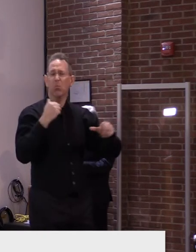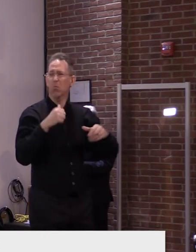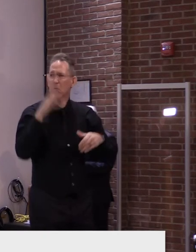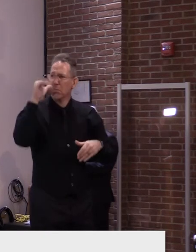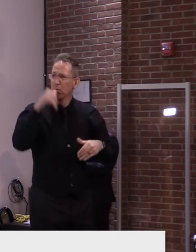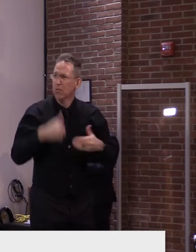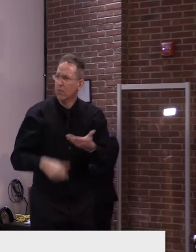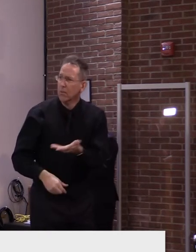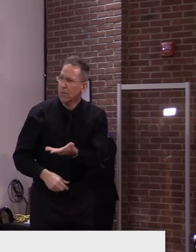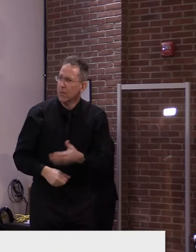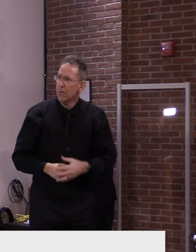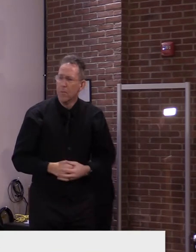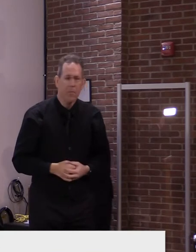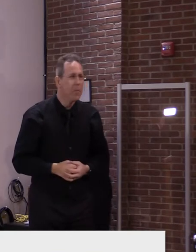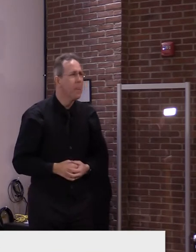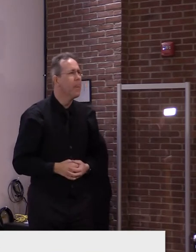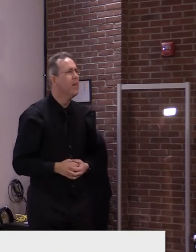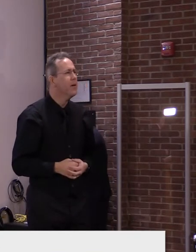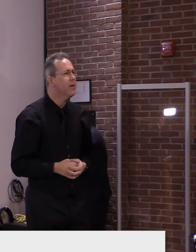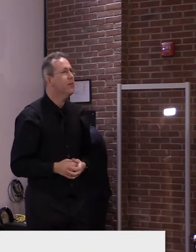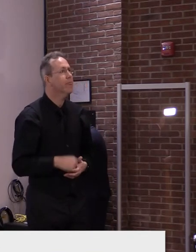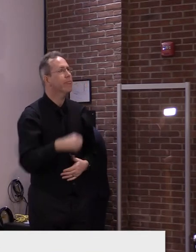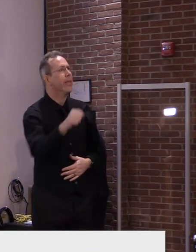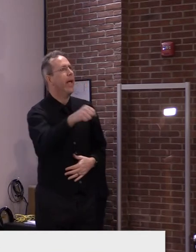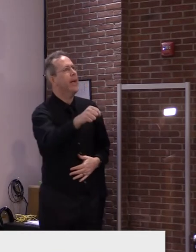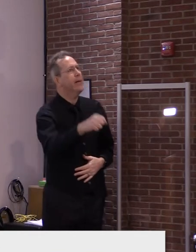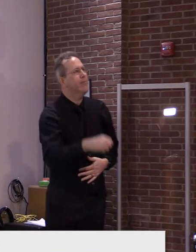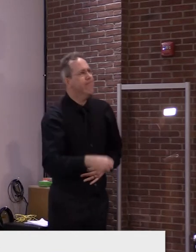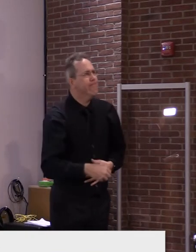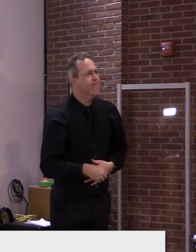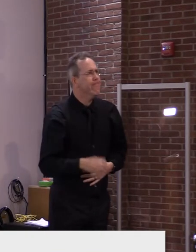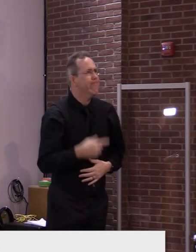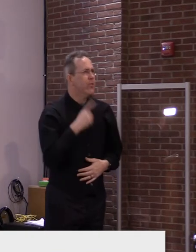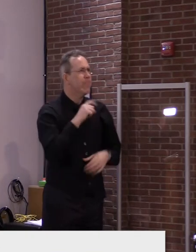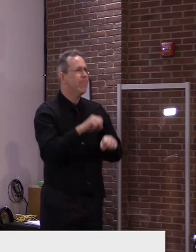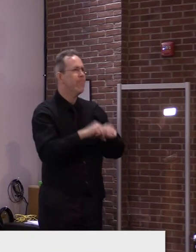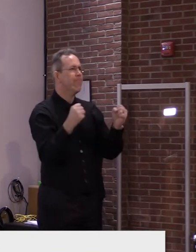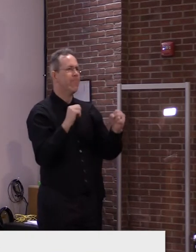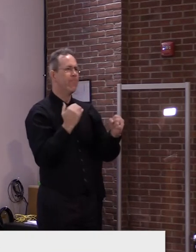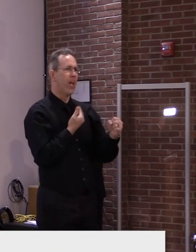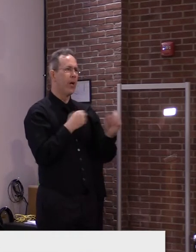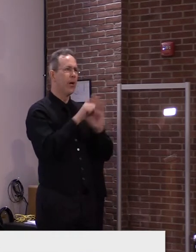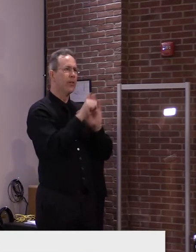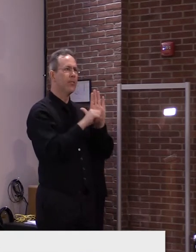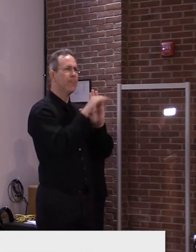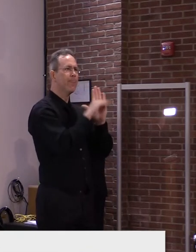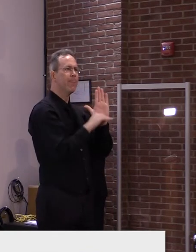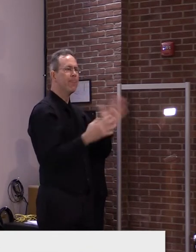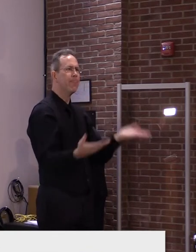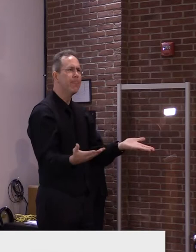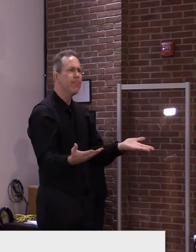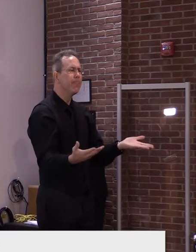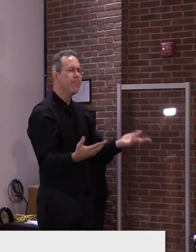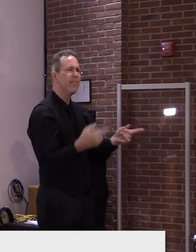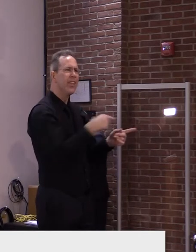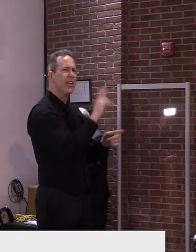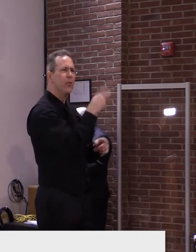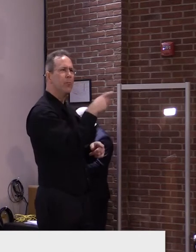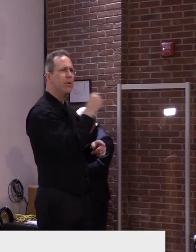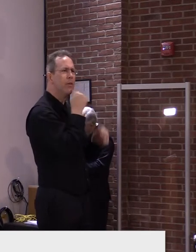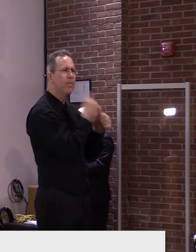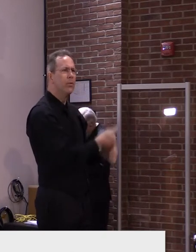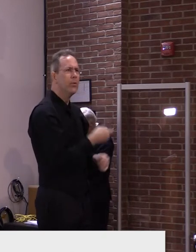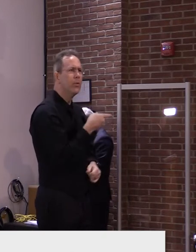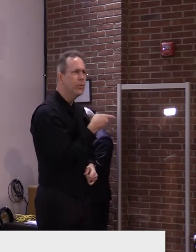Yeah, this was in direct violation of the guidelines that we put into place. Uh, that's why, uh, the attorney general was involved.